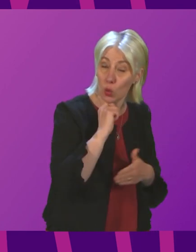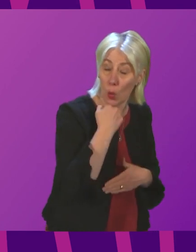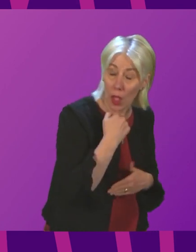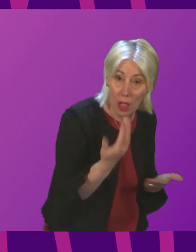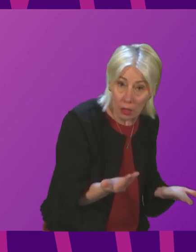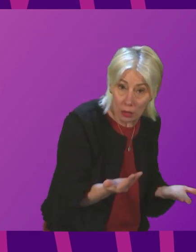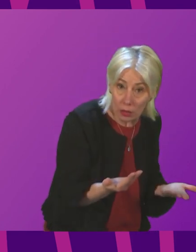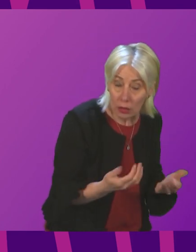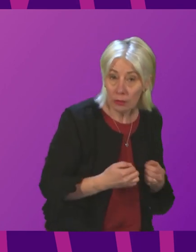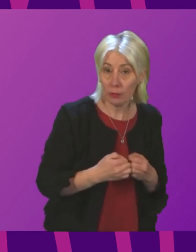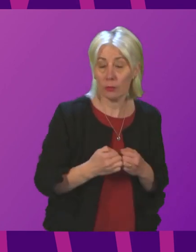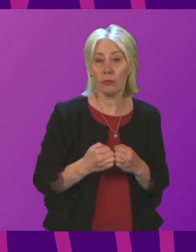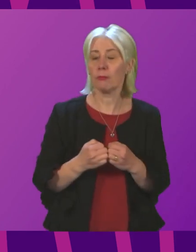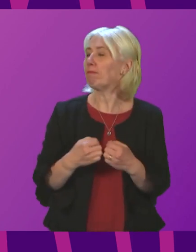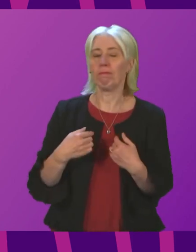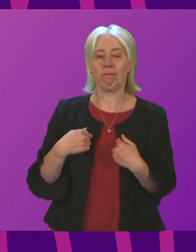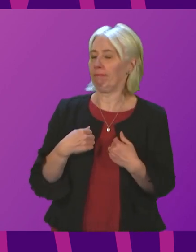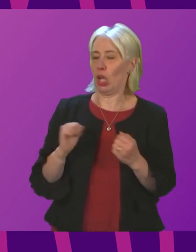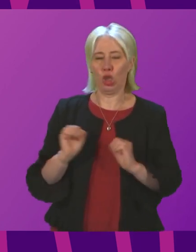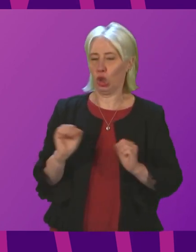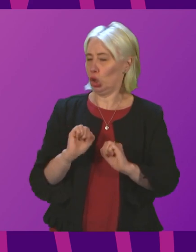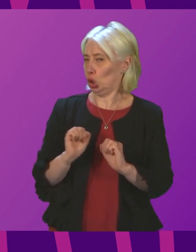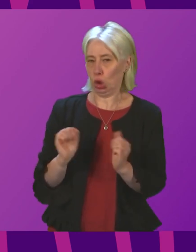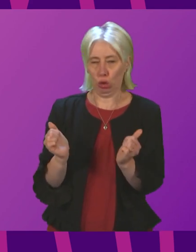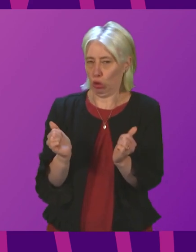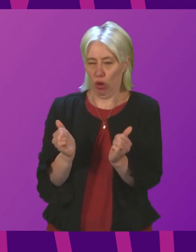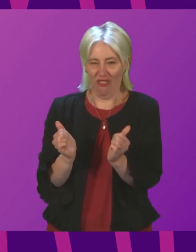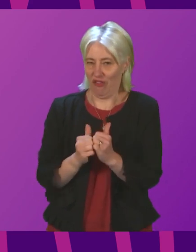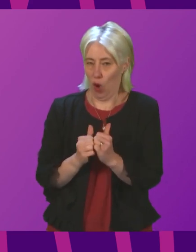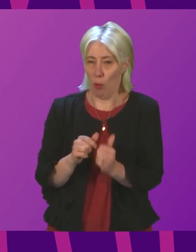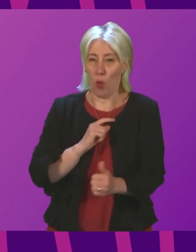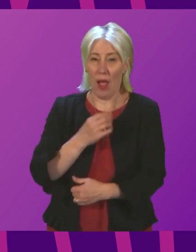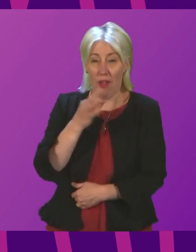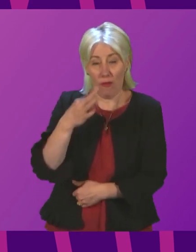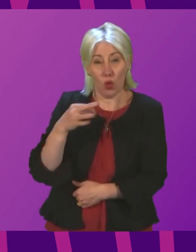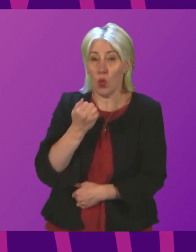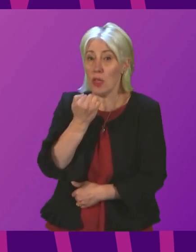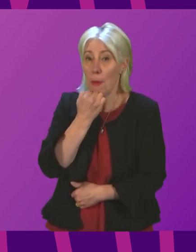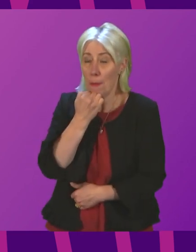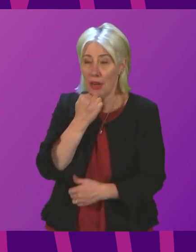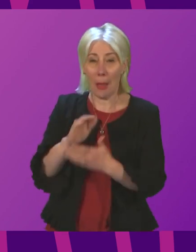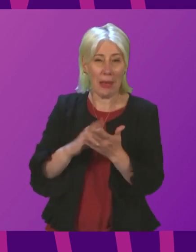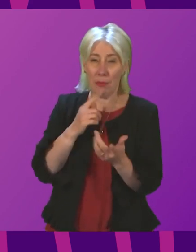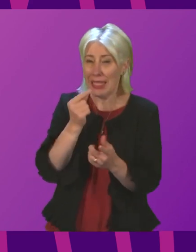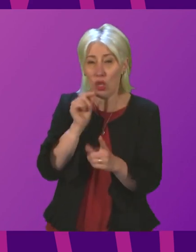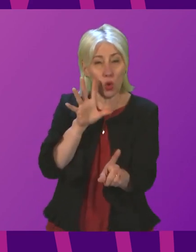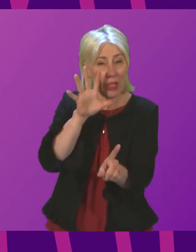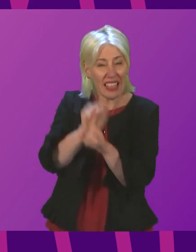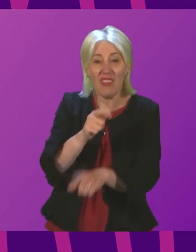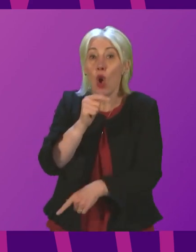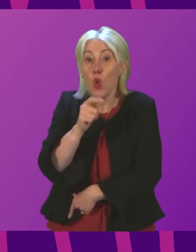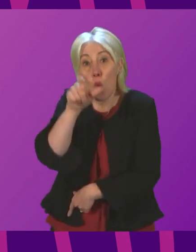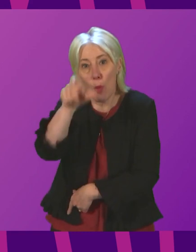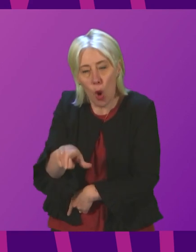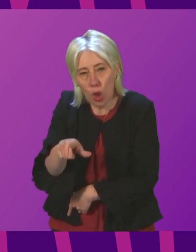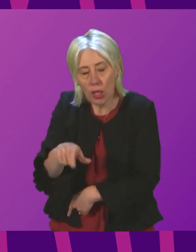I can't confirm, only because the number is so few that it would risk identifying the individuals. But I can